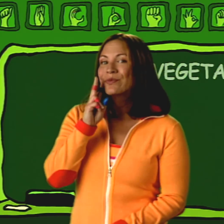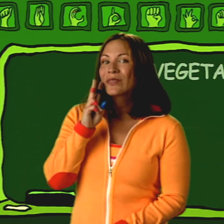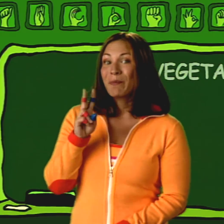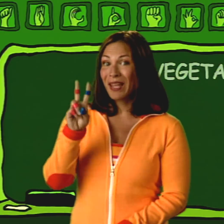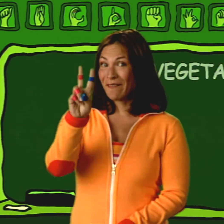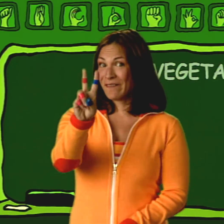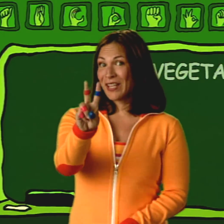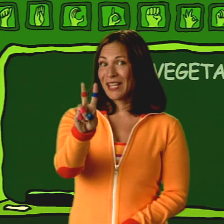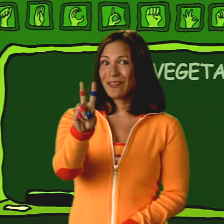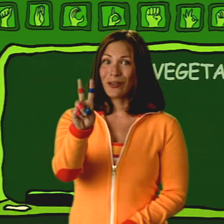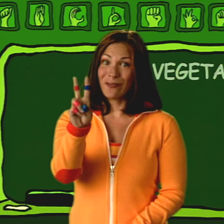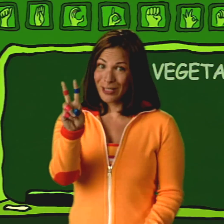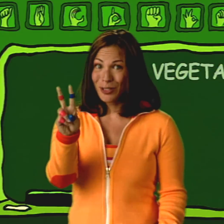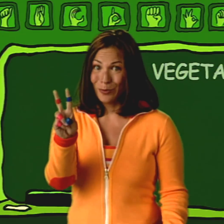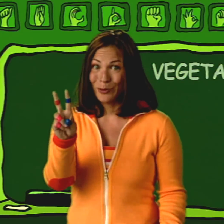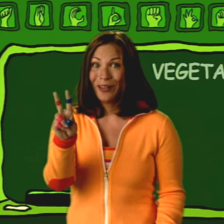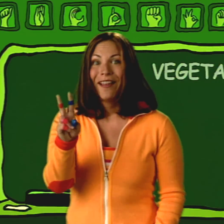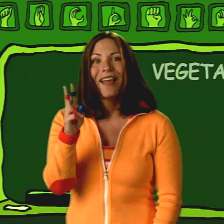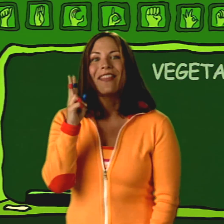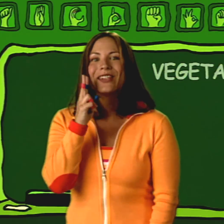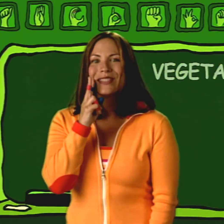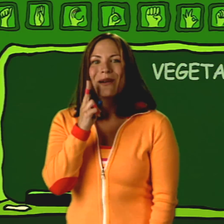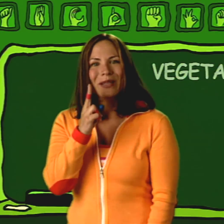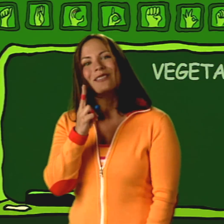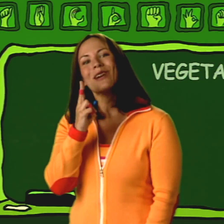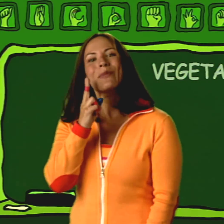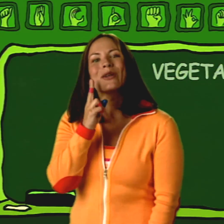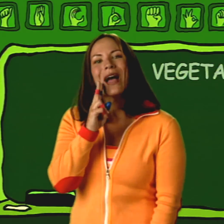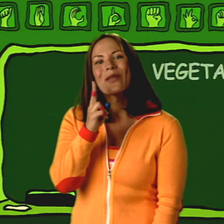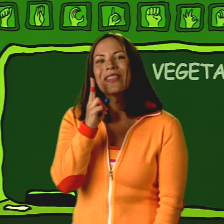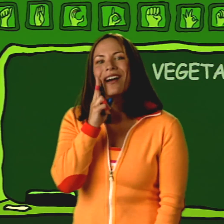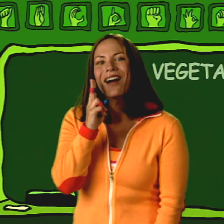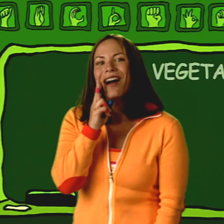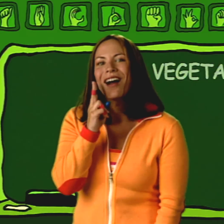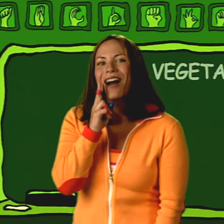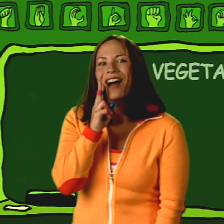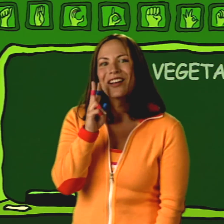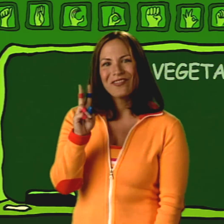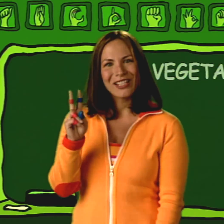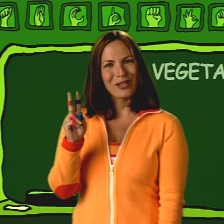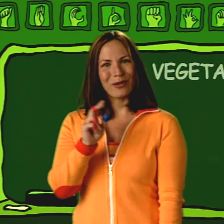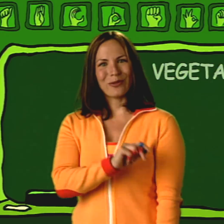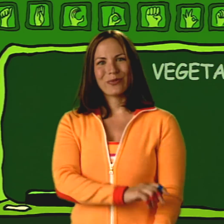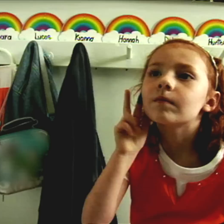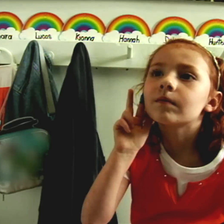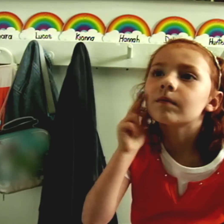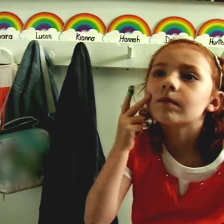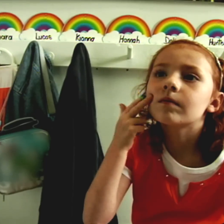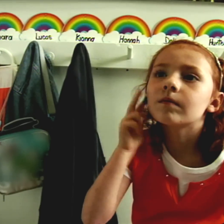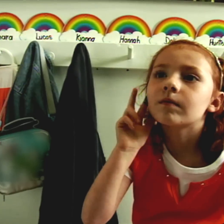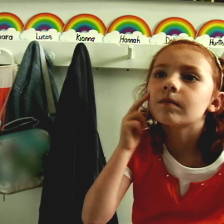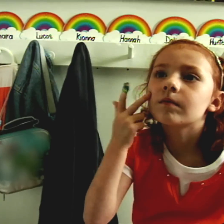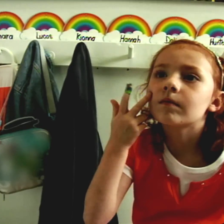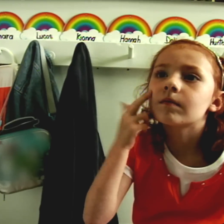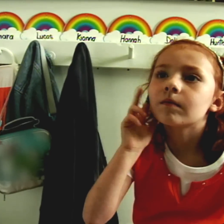Make a V for vegetable and then you tap it right by your mouth. Vegetable. Vegetables.